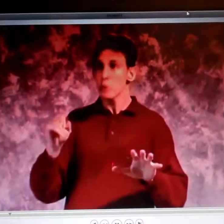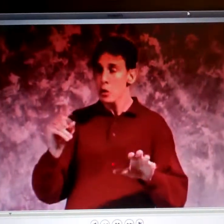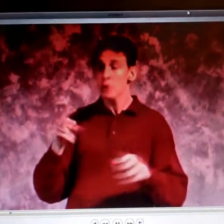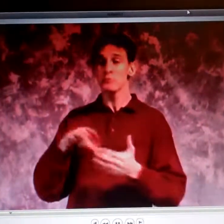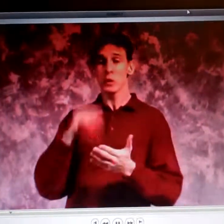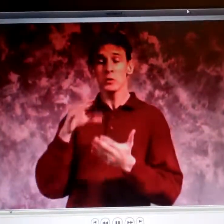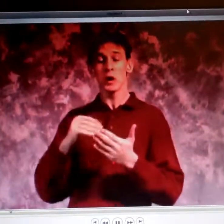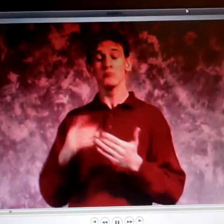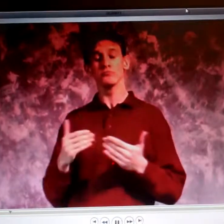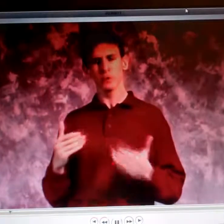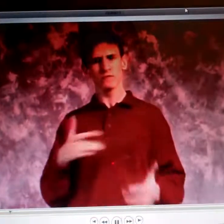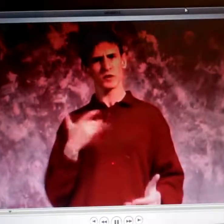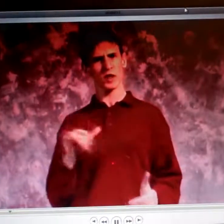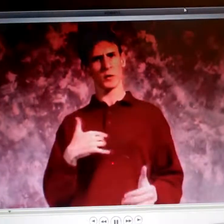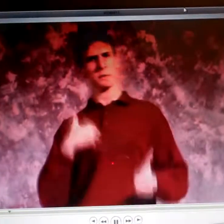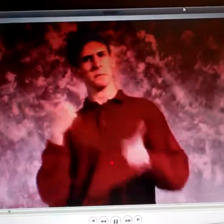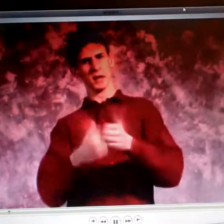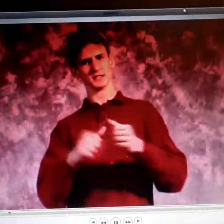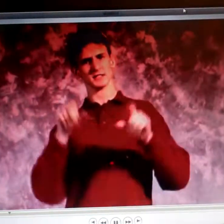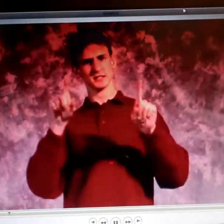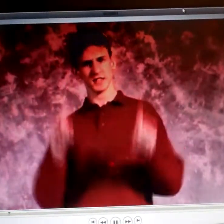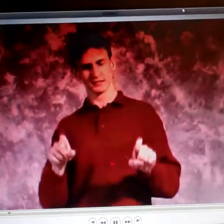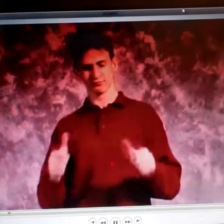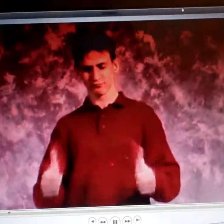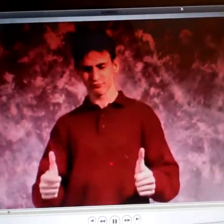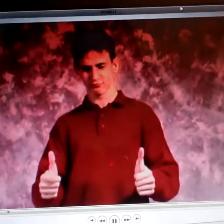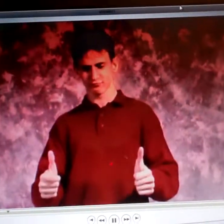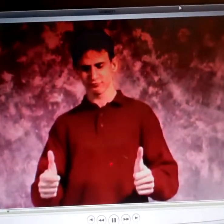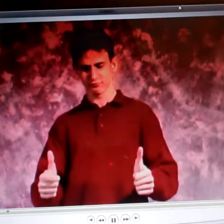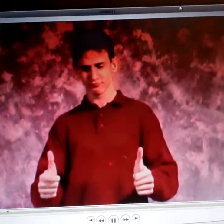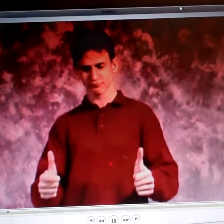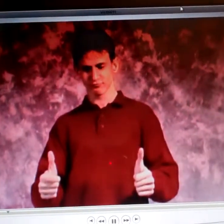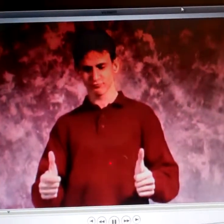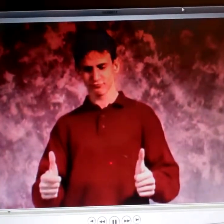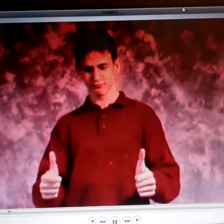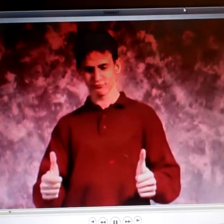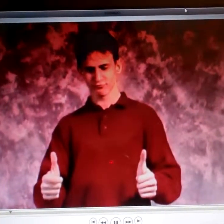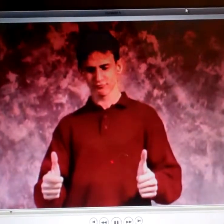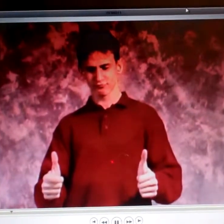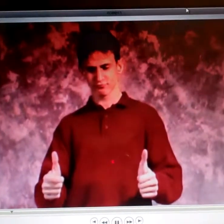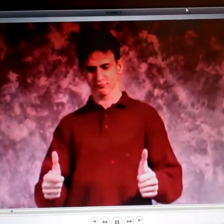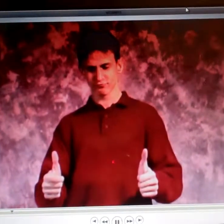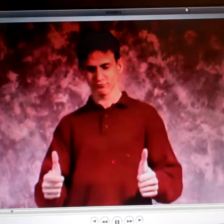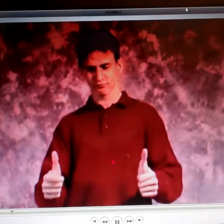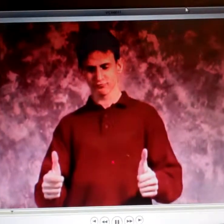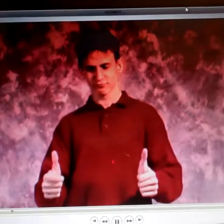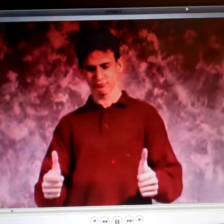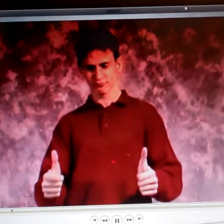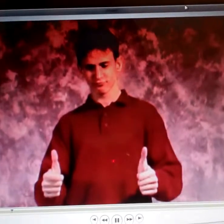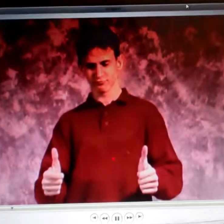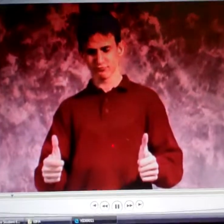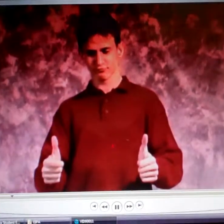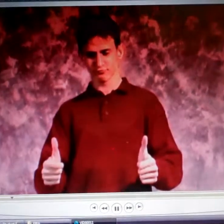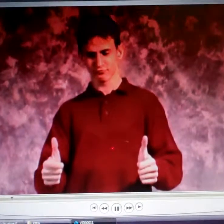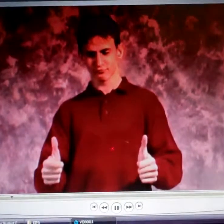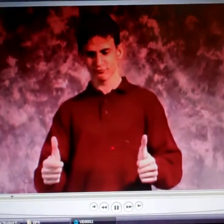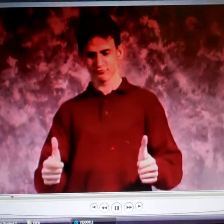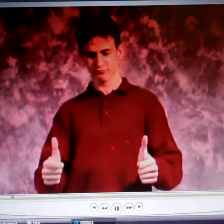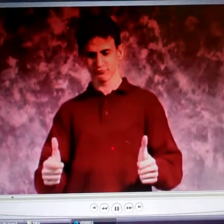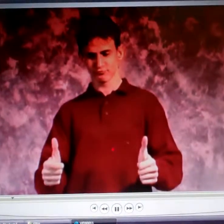So we trying to figure out how we can do all this but yet respect what is already